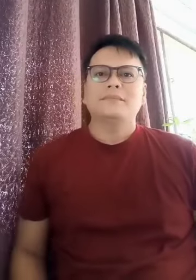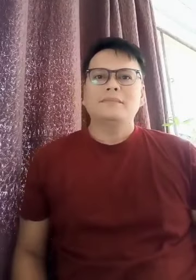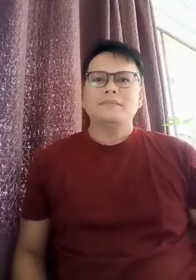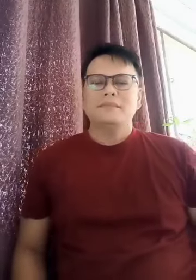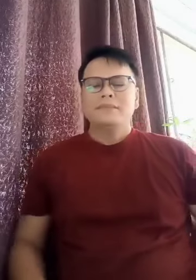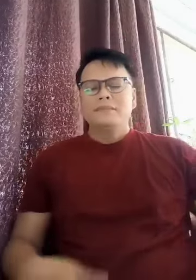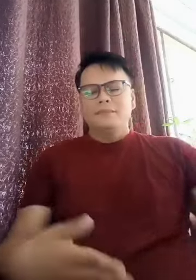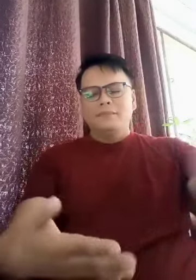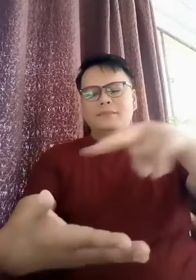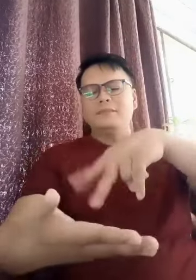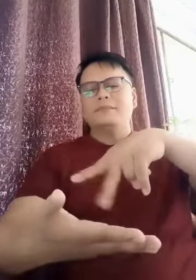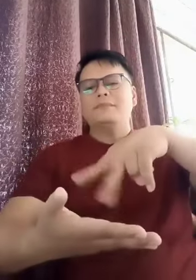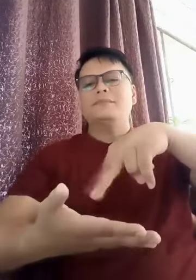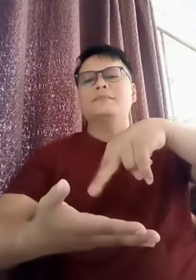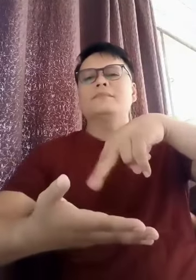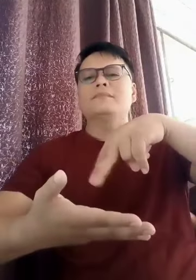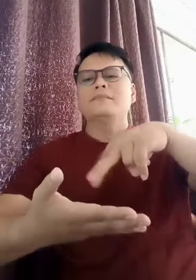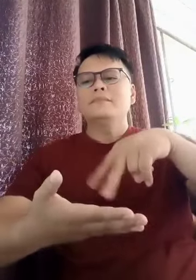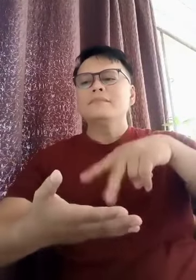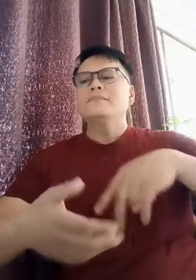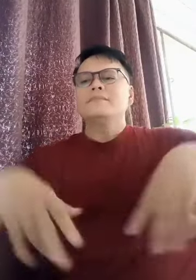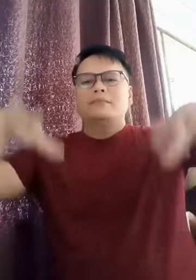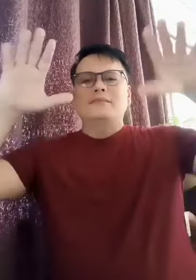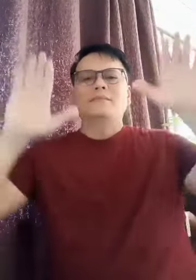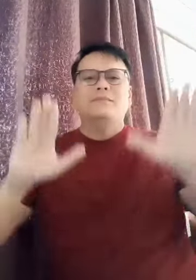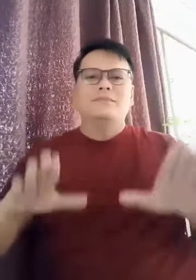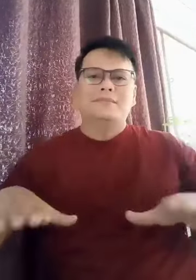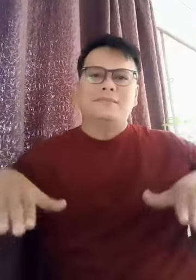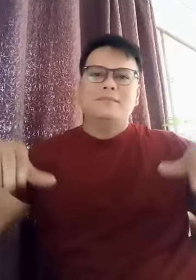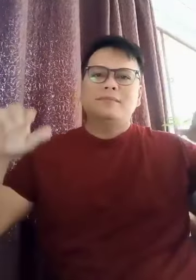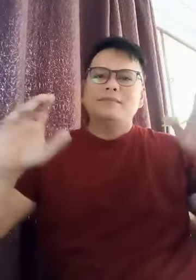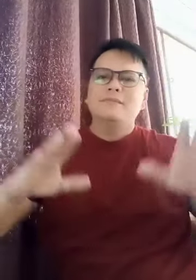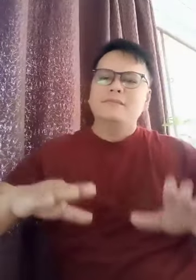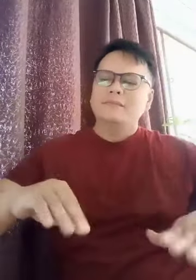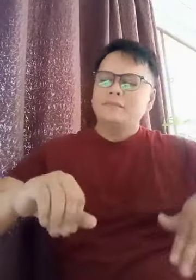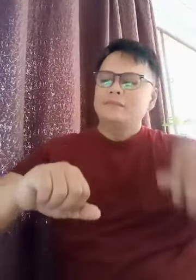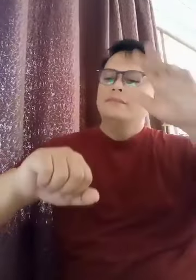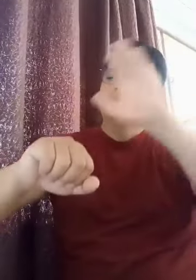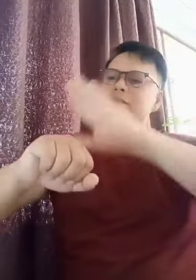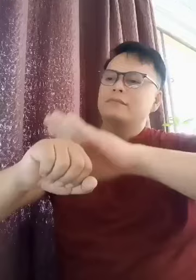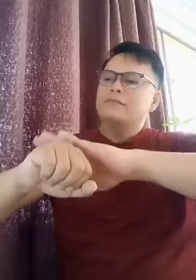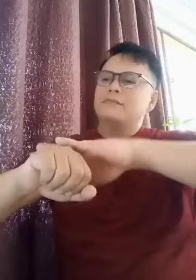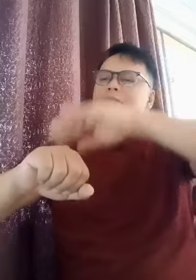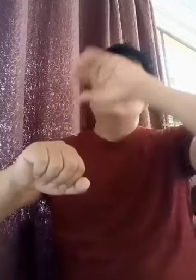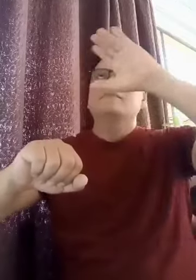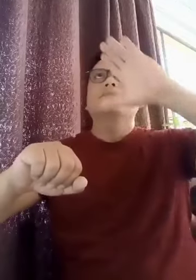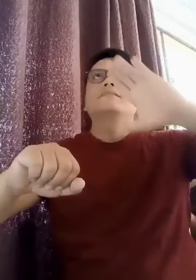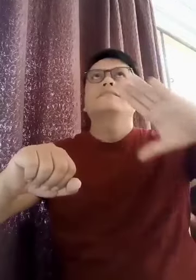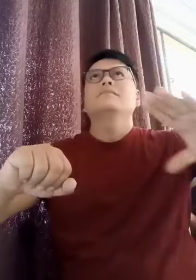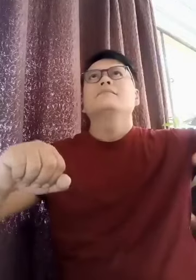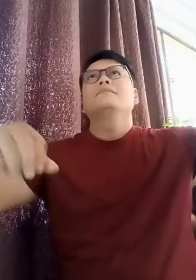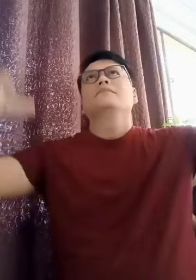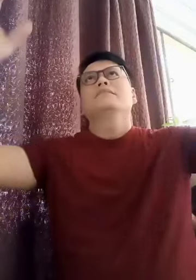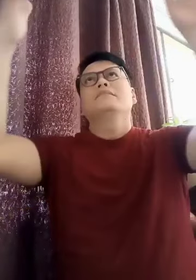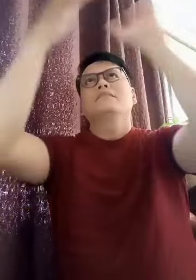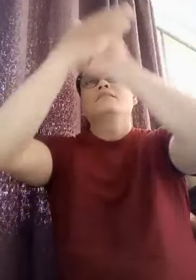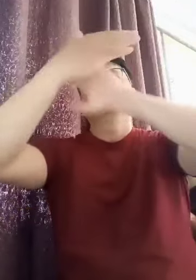I can dance, I can fly, I can touch the rainbow in the